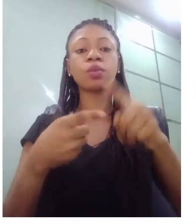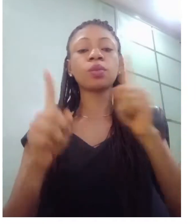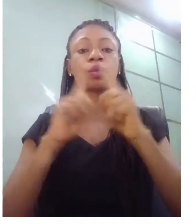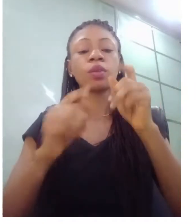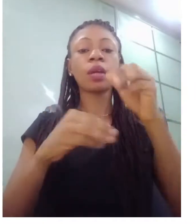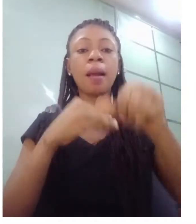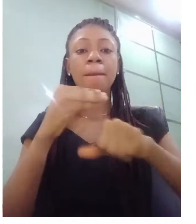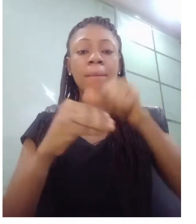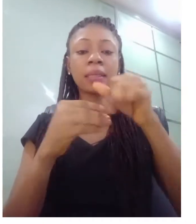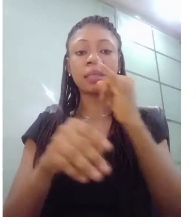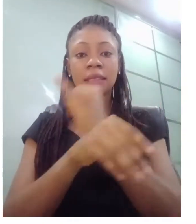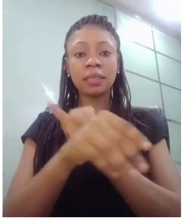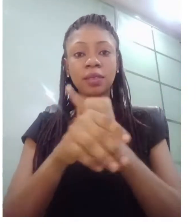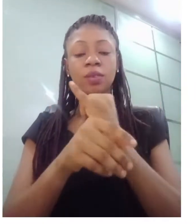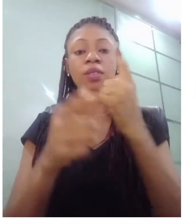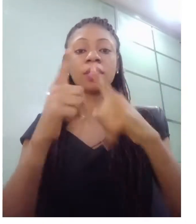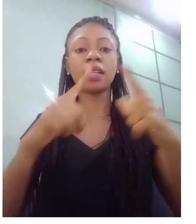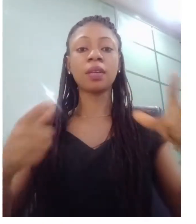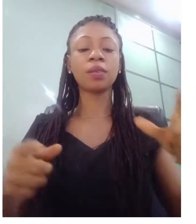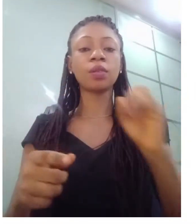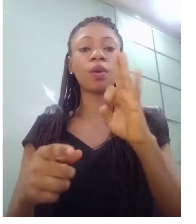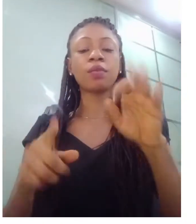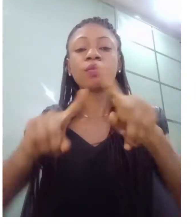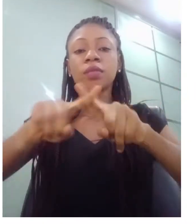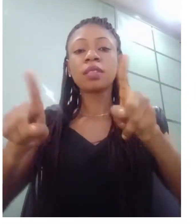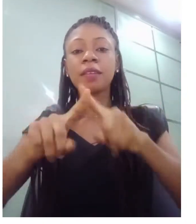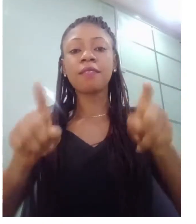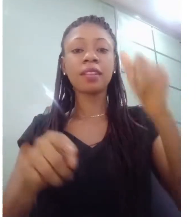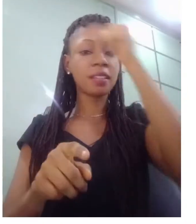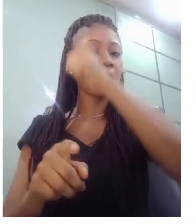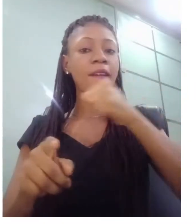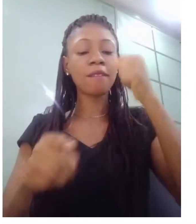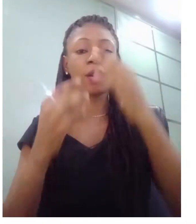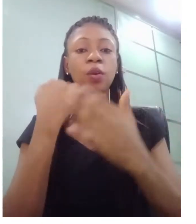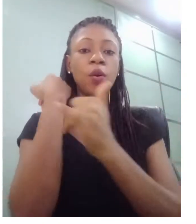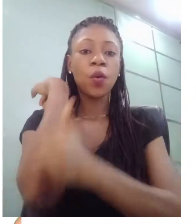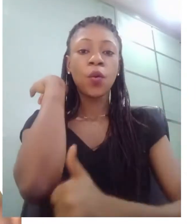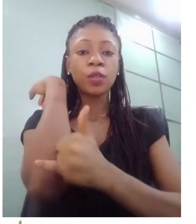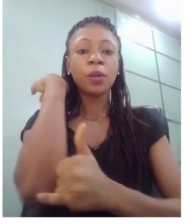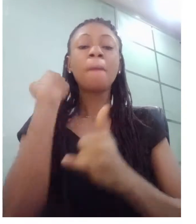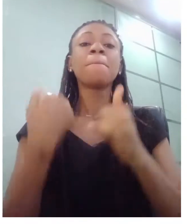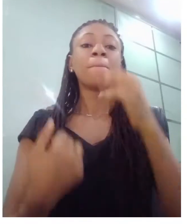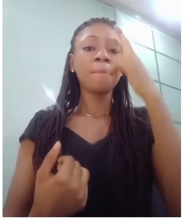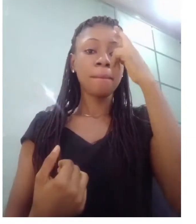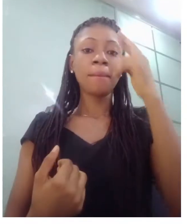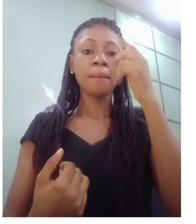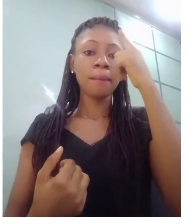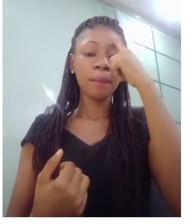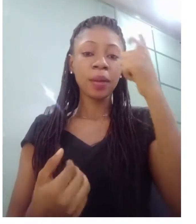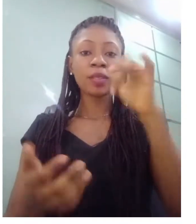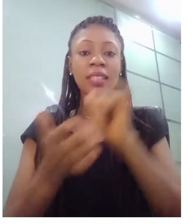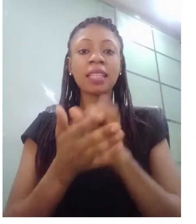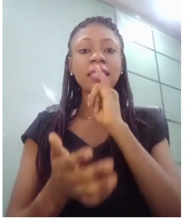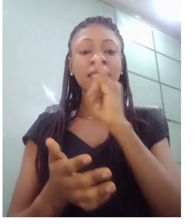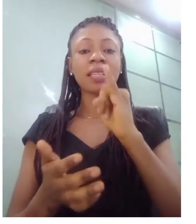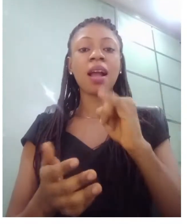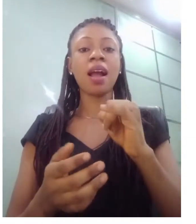african countries because this is our pride this is a pride of our indigenous deaf communities